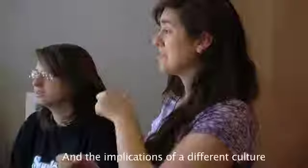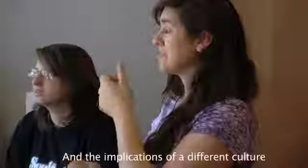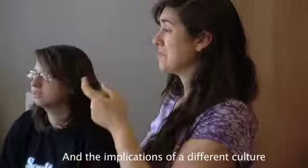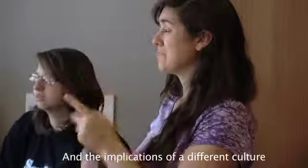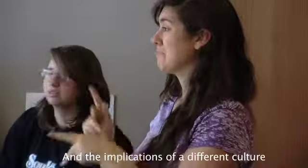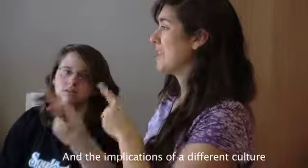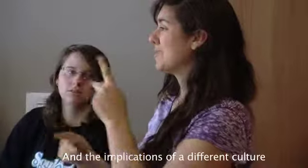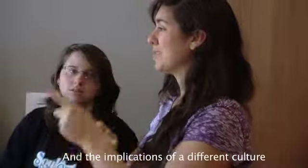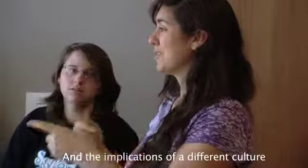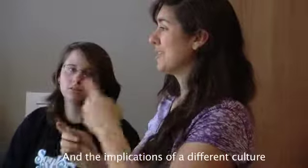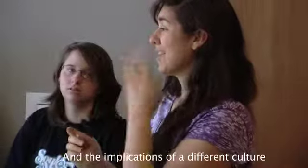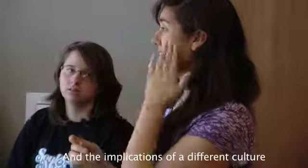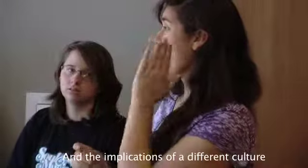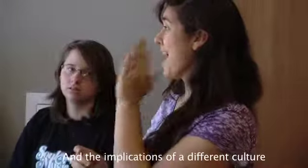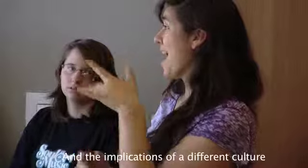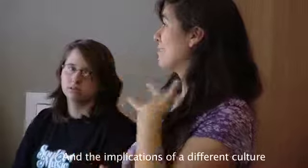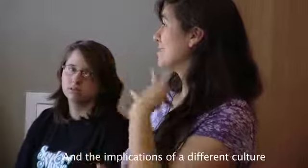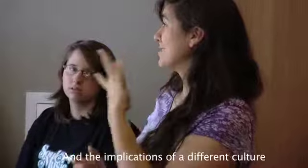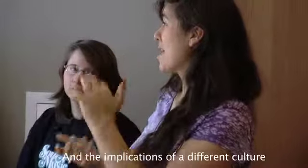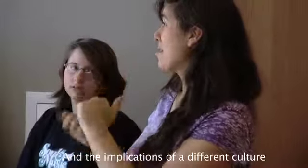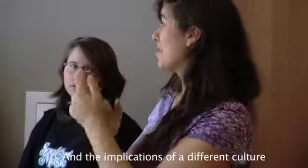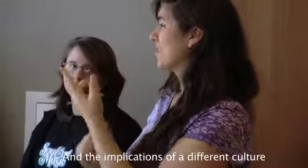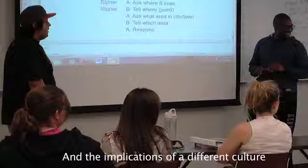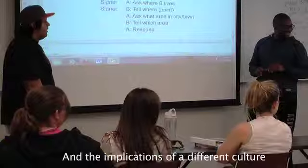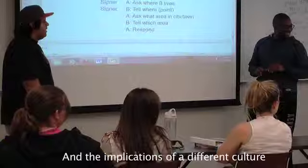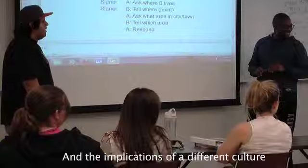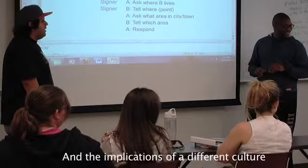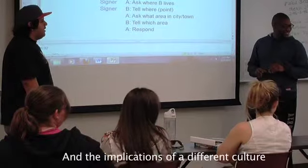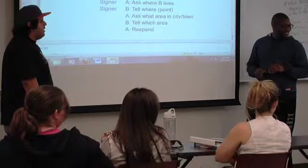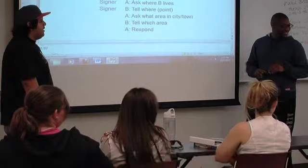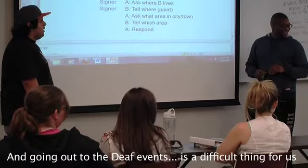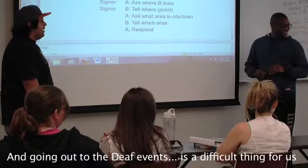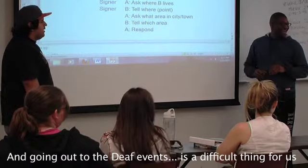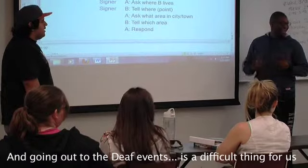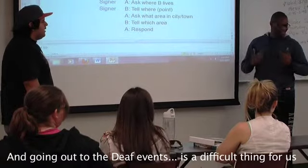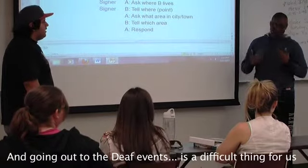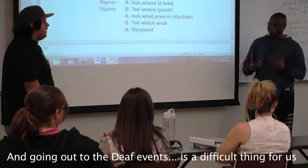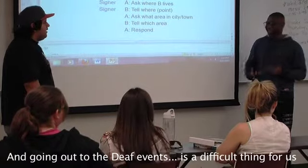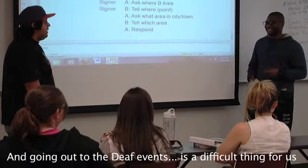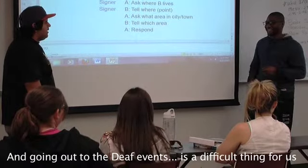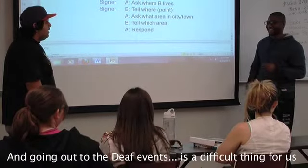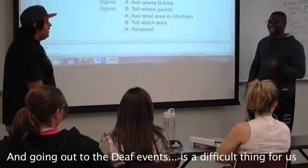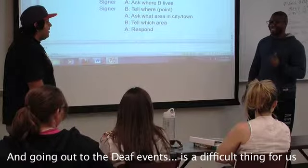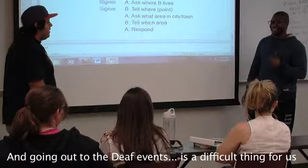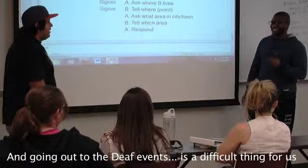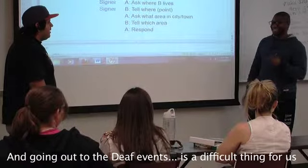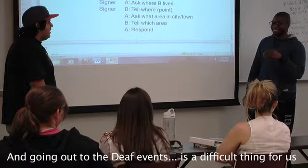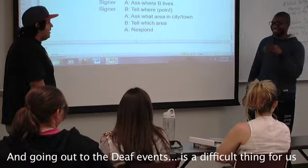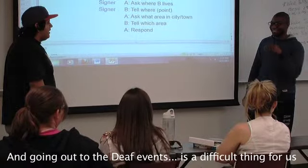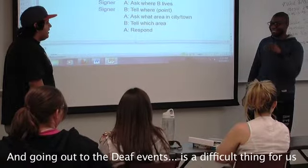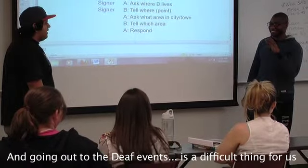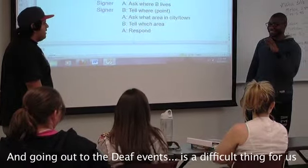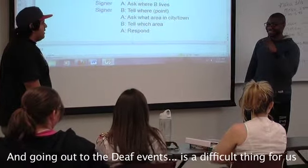the implications of a different culture and going out to the deaf events is a difficult